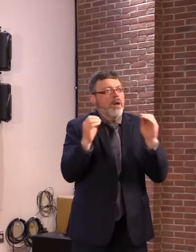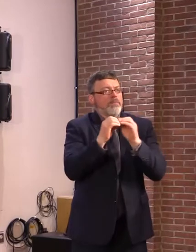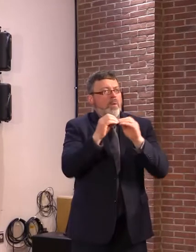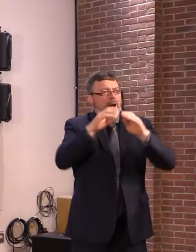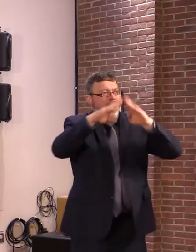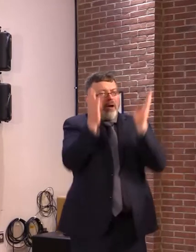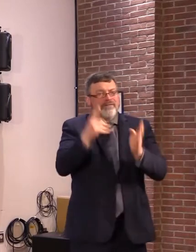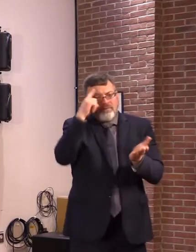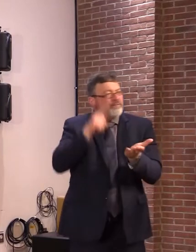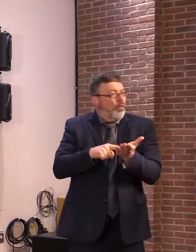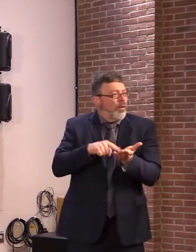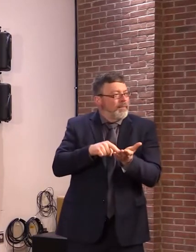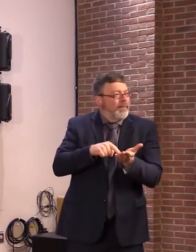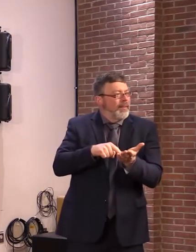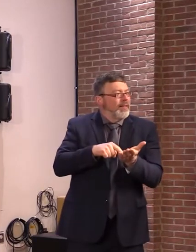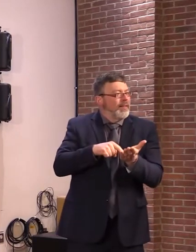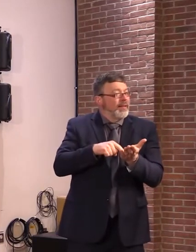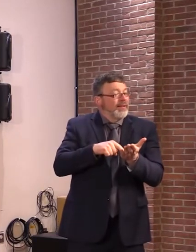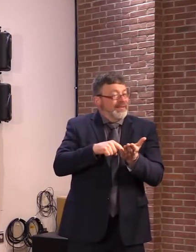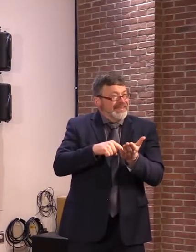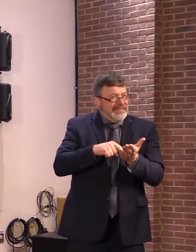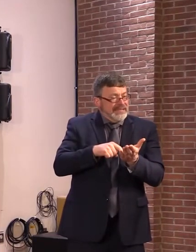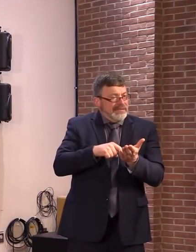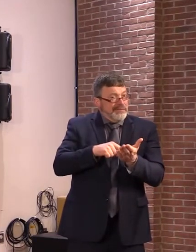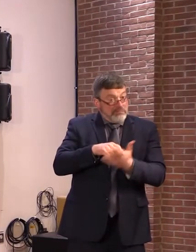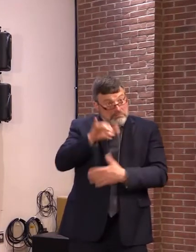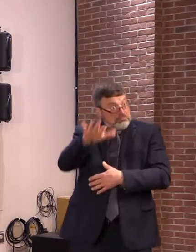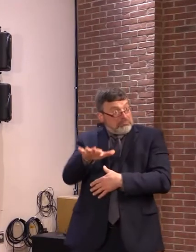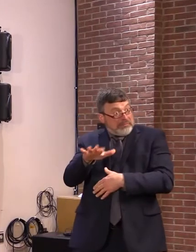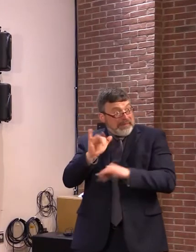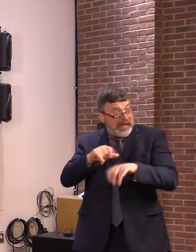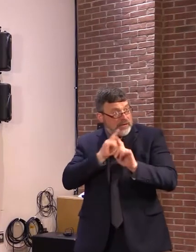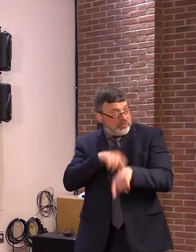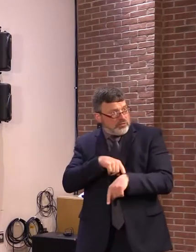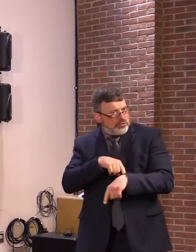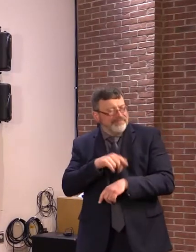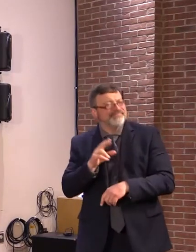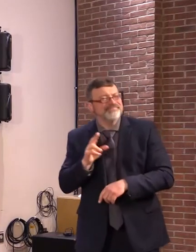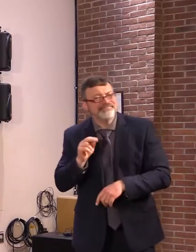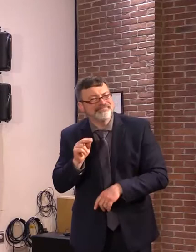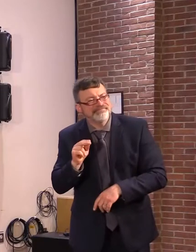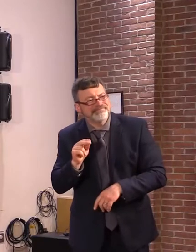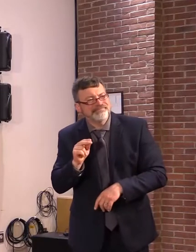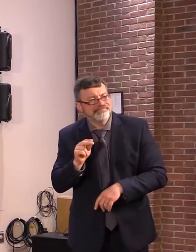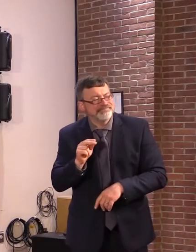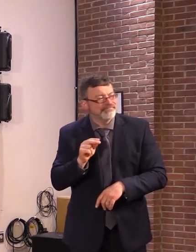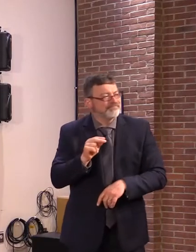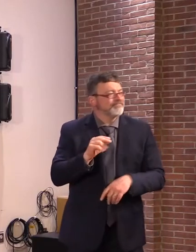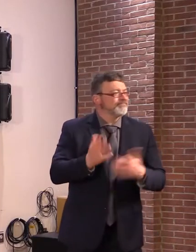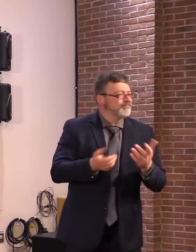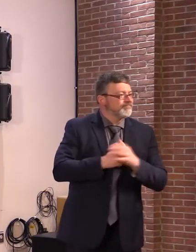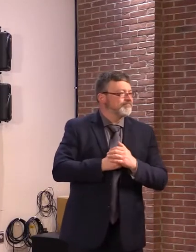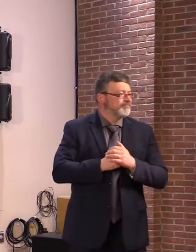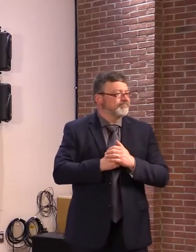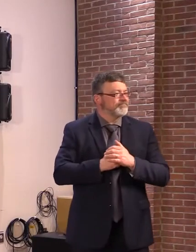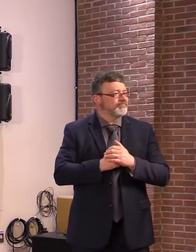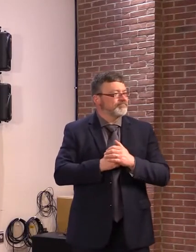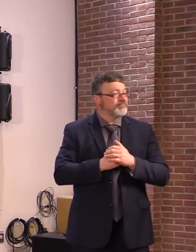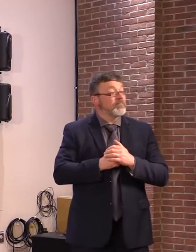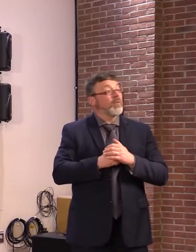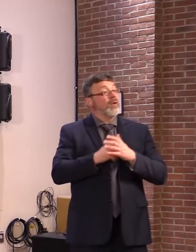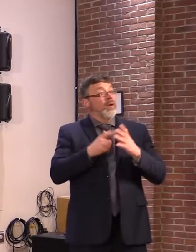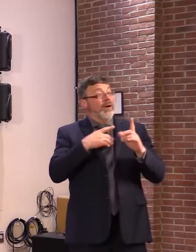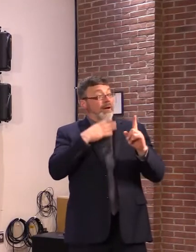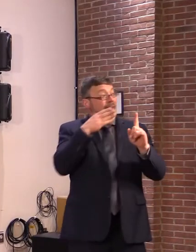250's jurisdiction over smart growth housing is a good thing, the priority housing project expansion won't begin to meet the challenge of our